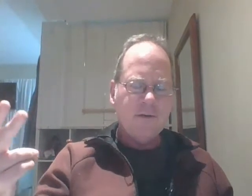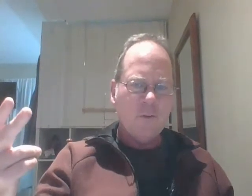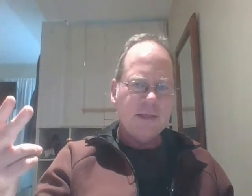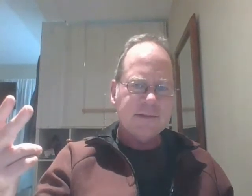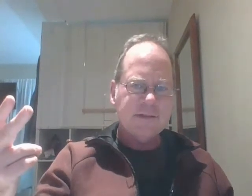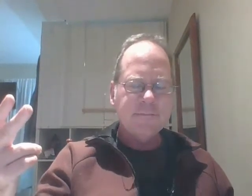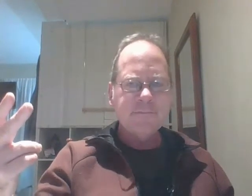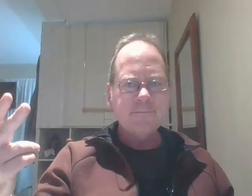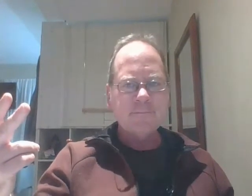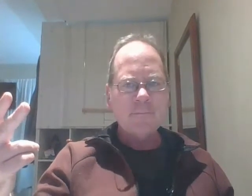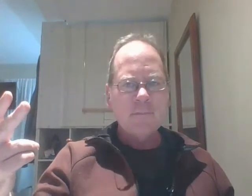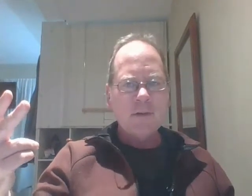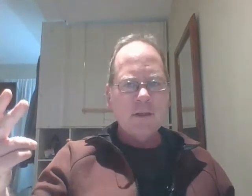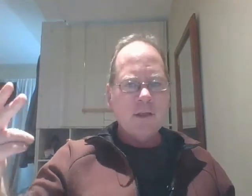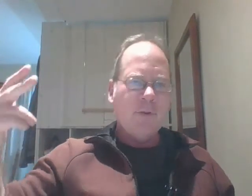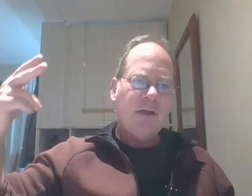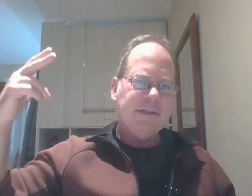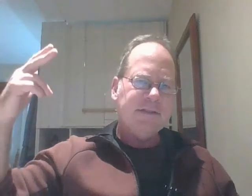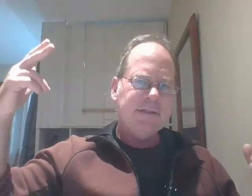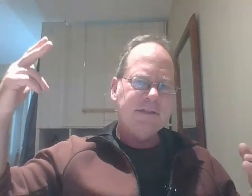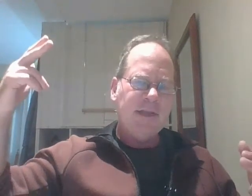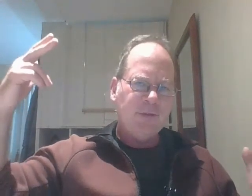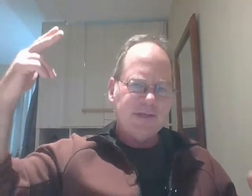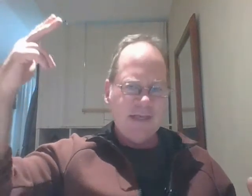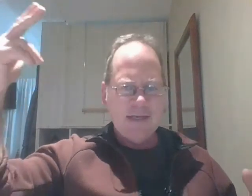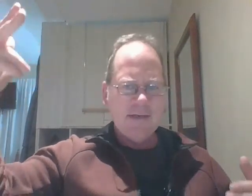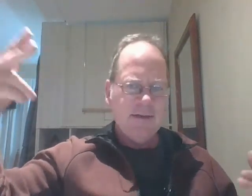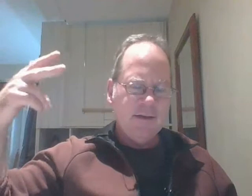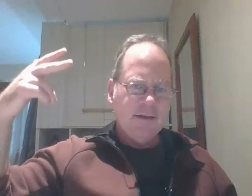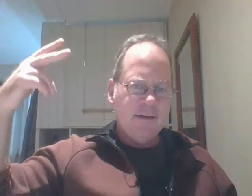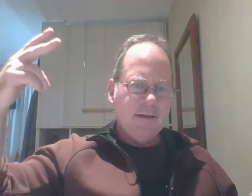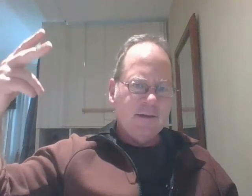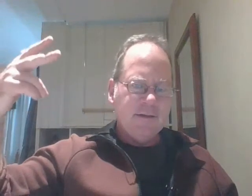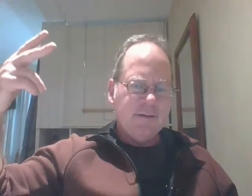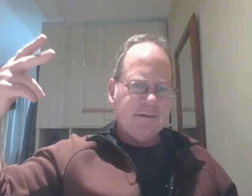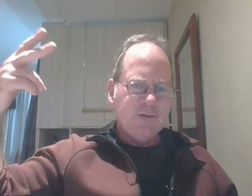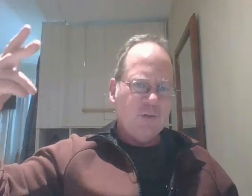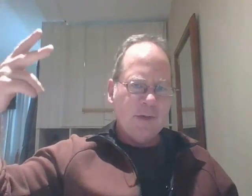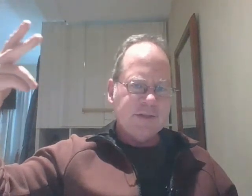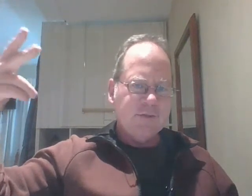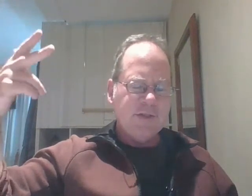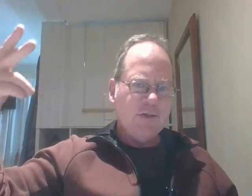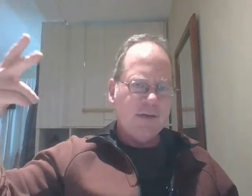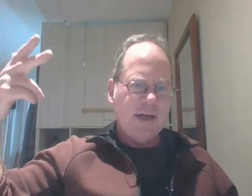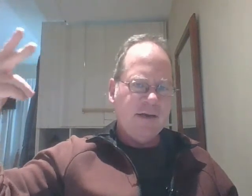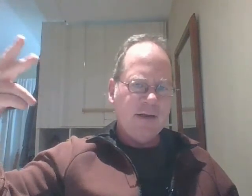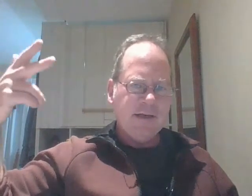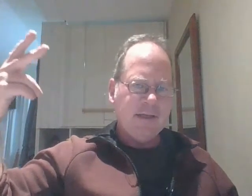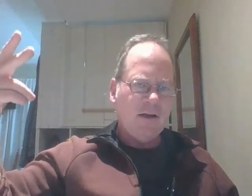west the politicians they pretend to do a punch and judy show and not not get along